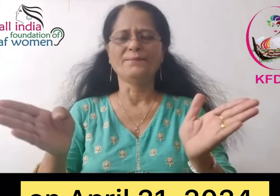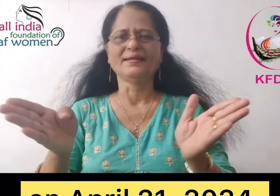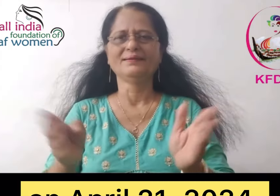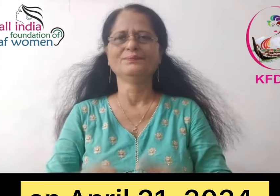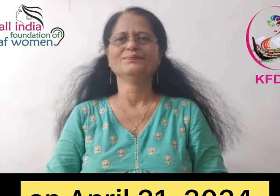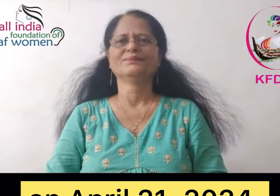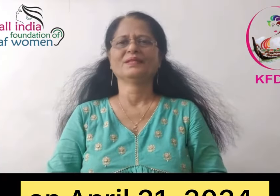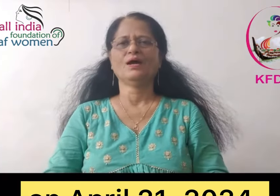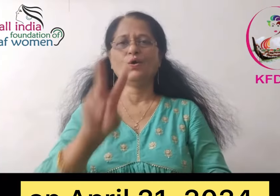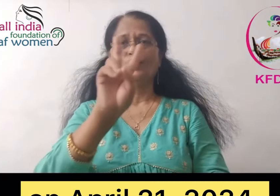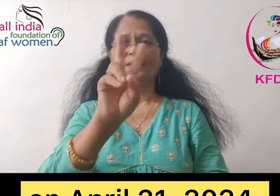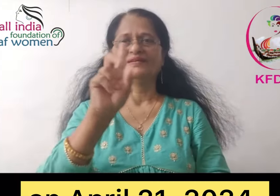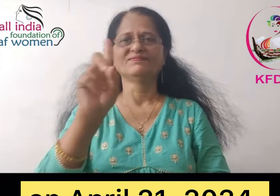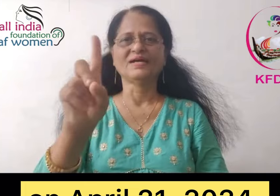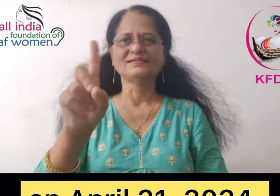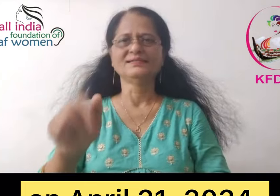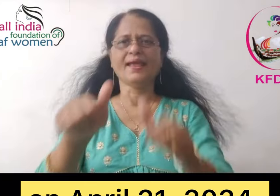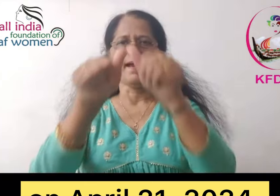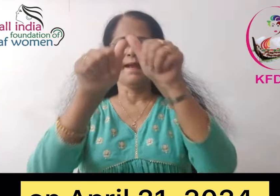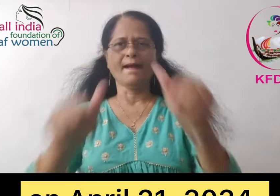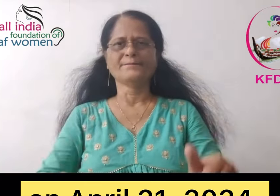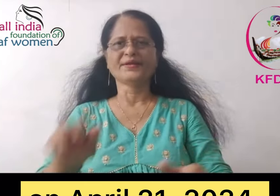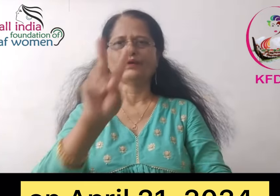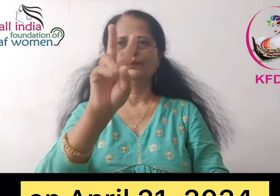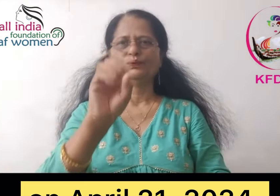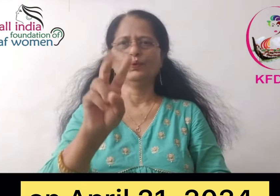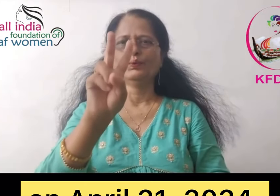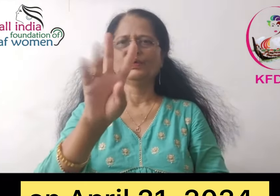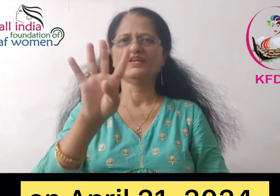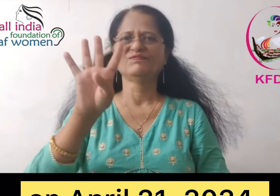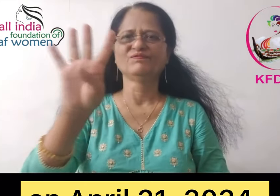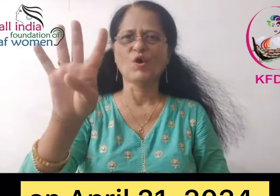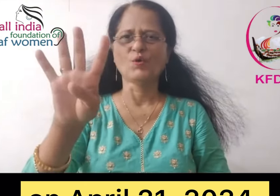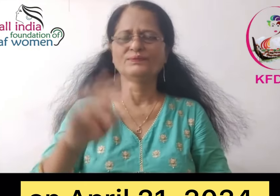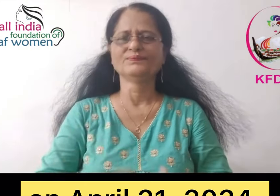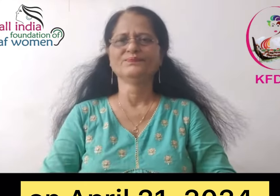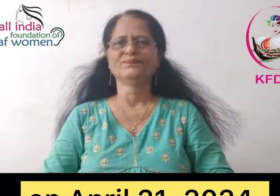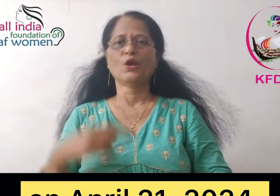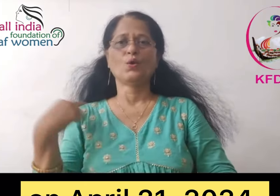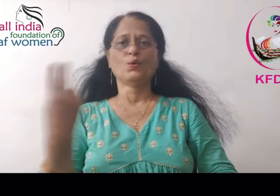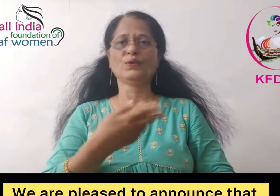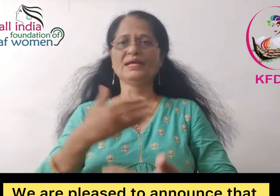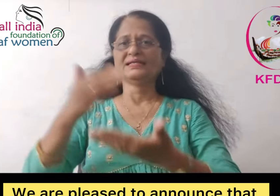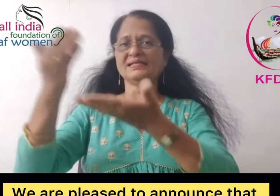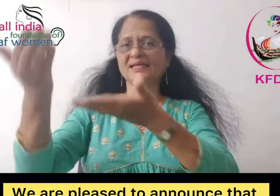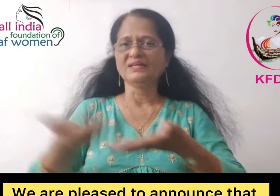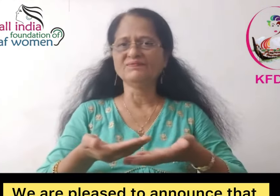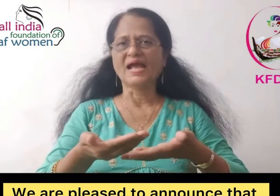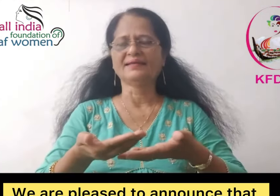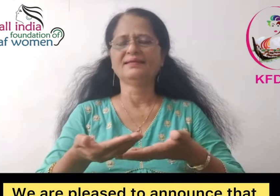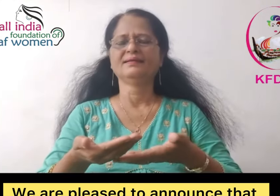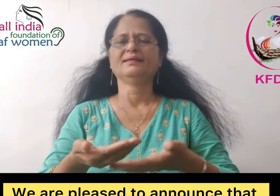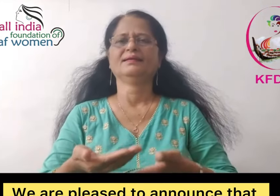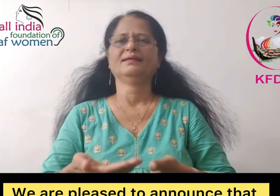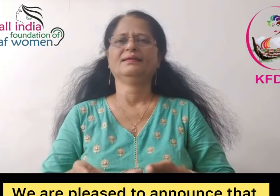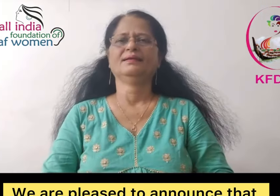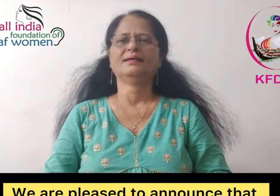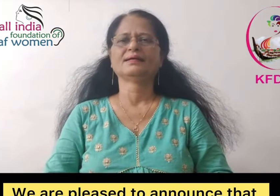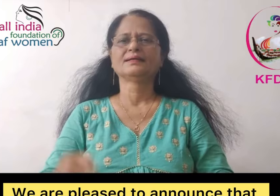21st April 2014. We are pleased to announce